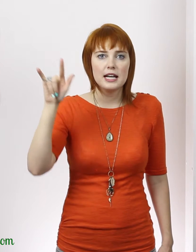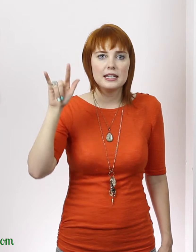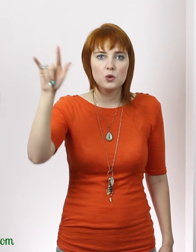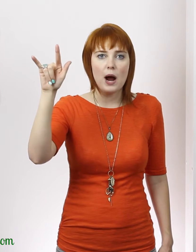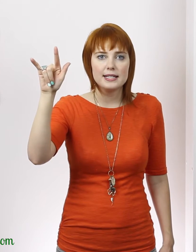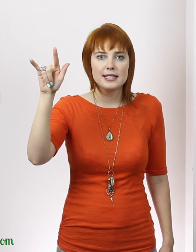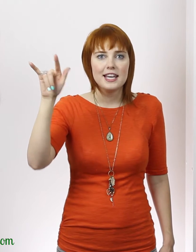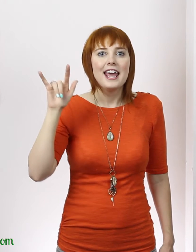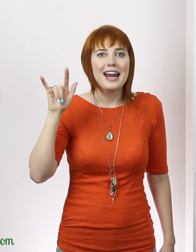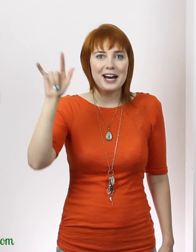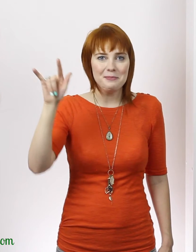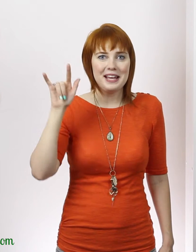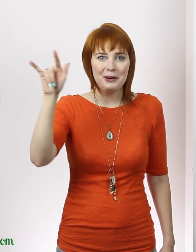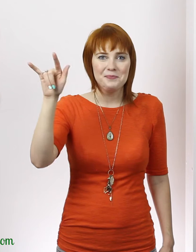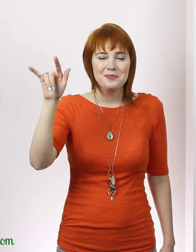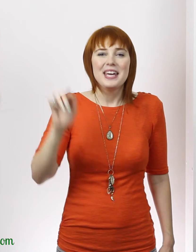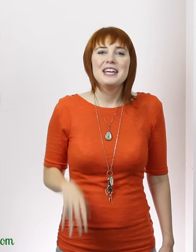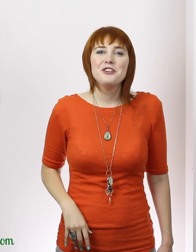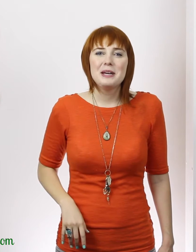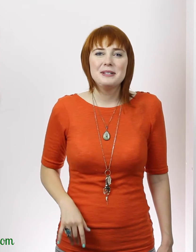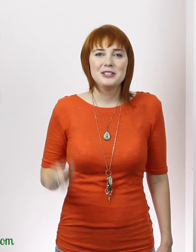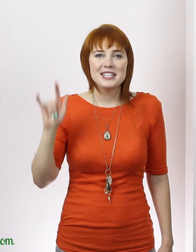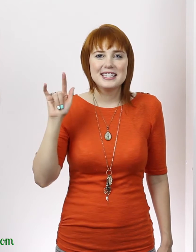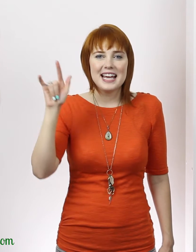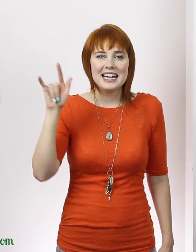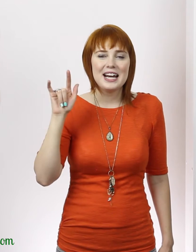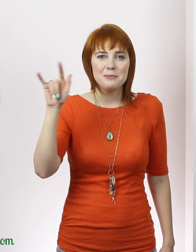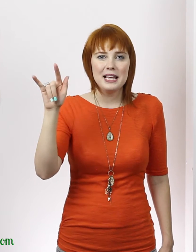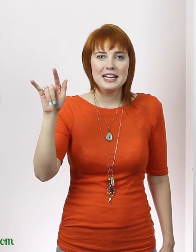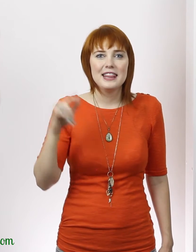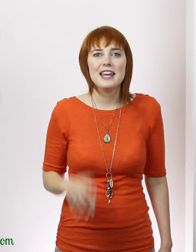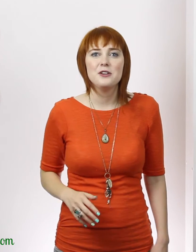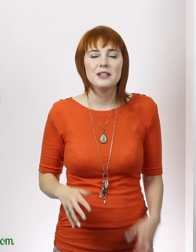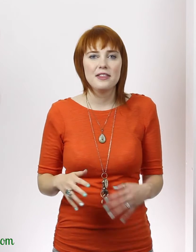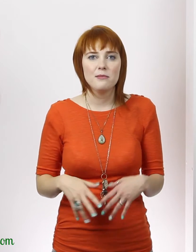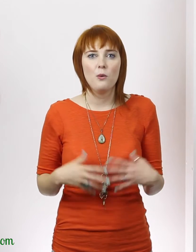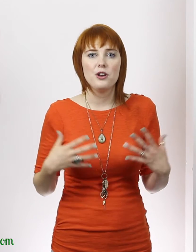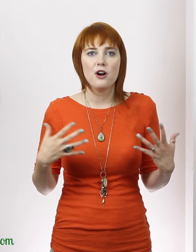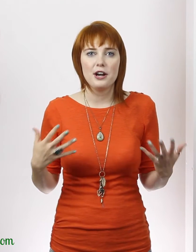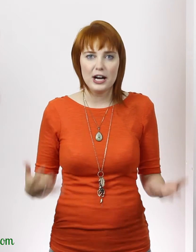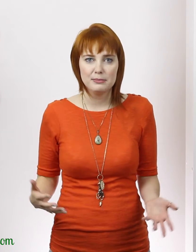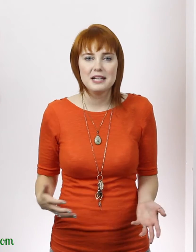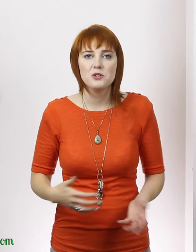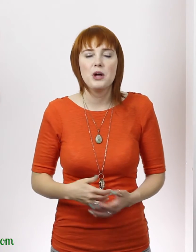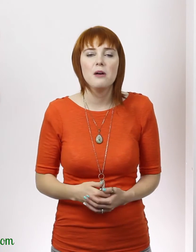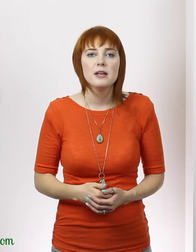slightly twice. Airplane. If your baby learns to sign airplane, then you can let them know when you're on an airplane, which will help